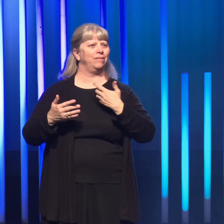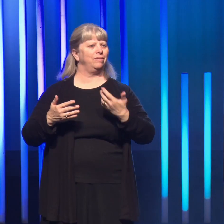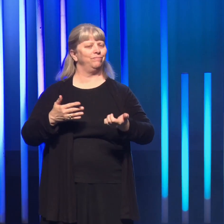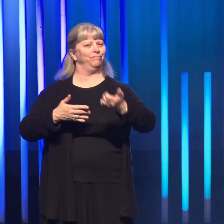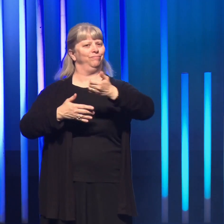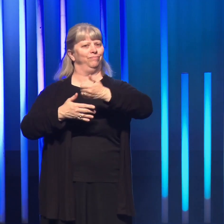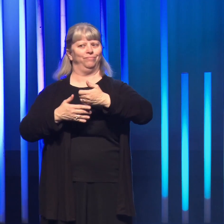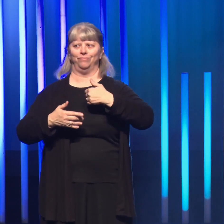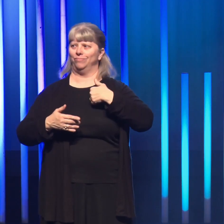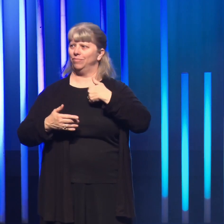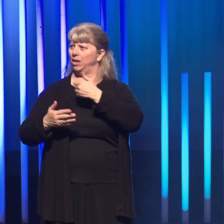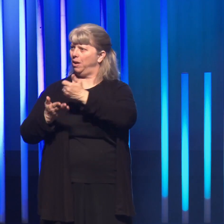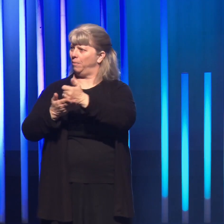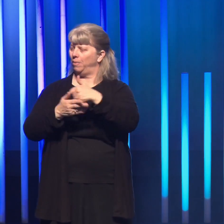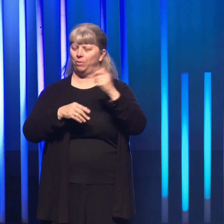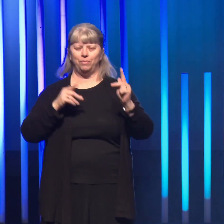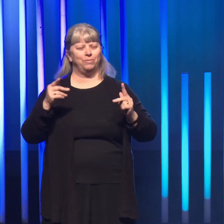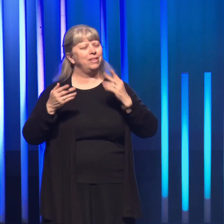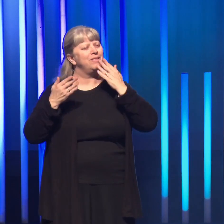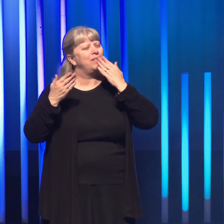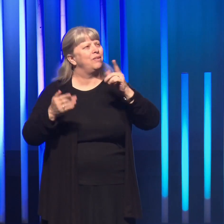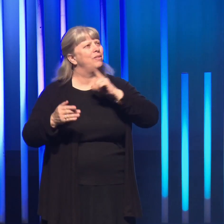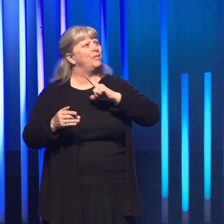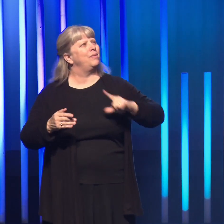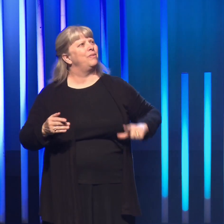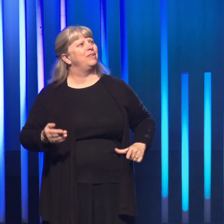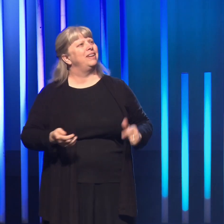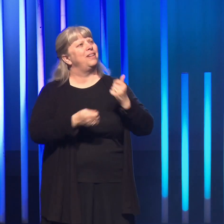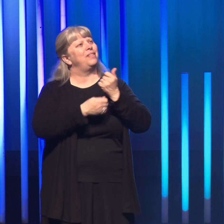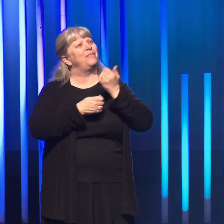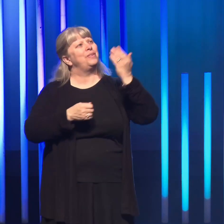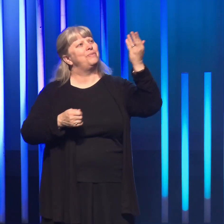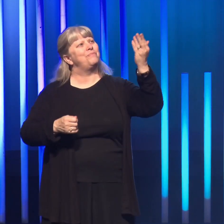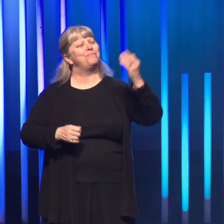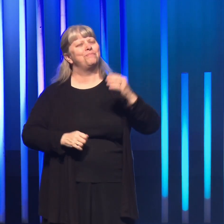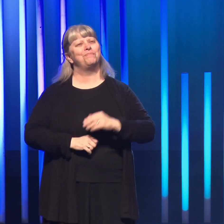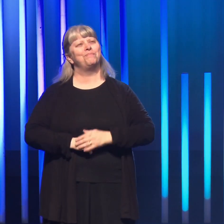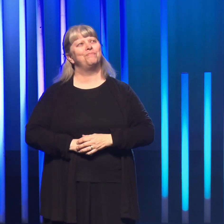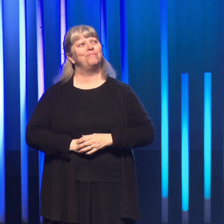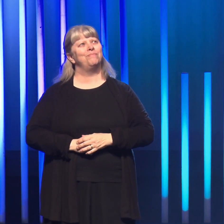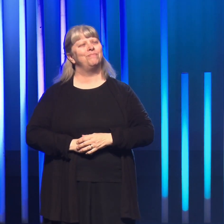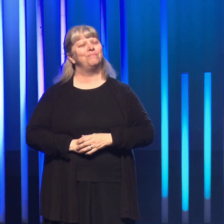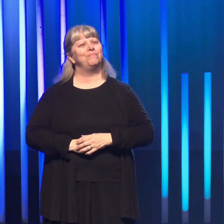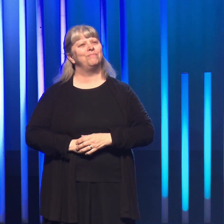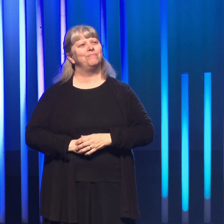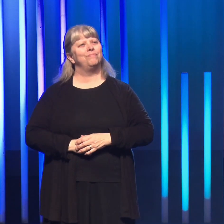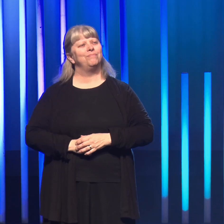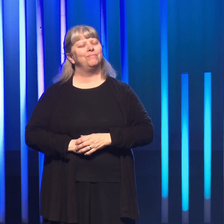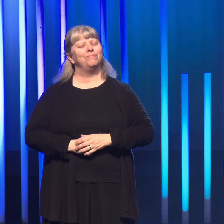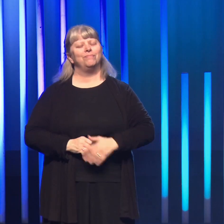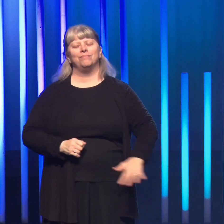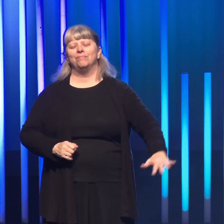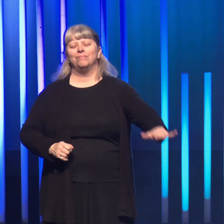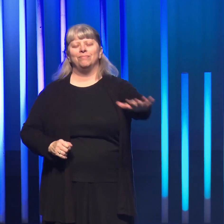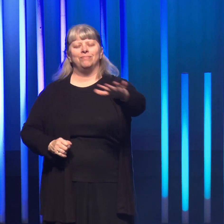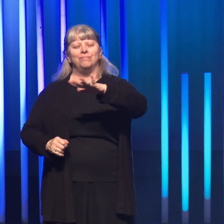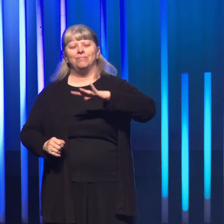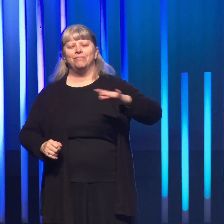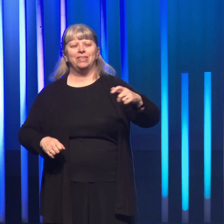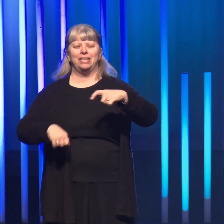Lord, I just want to thank you and say I love you in this space, in this time.